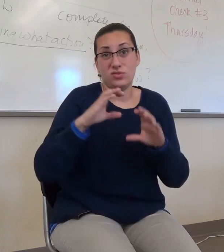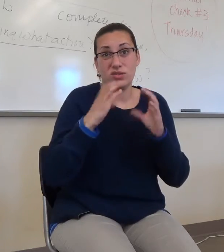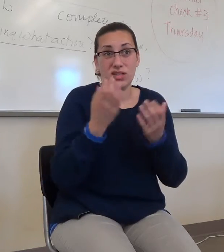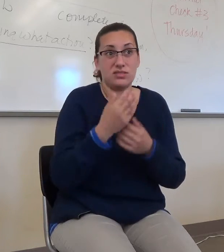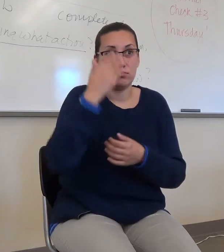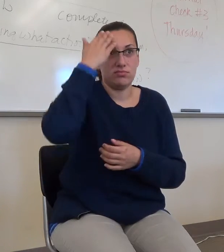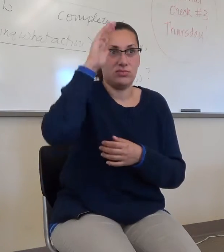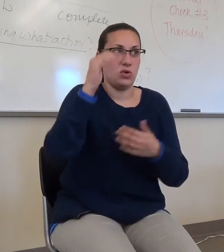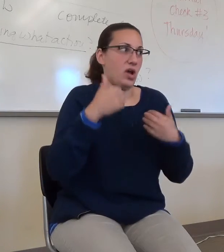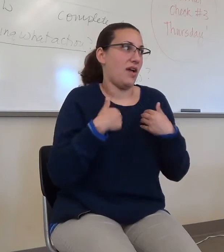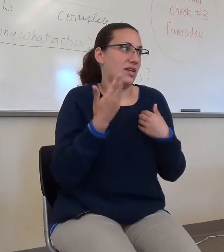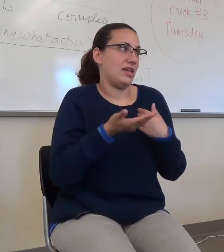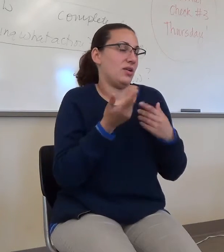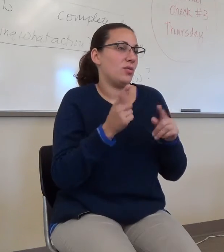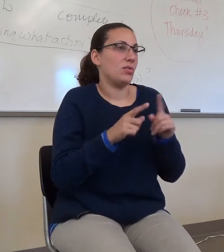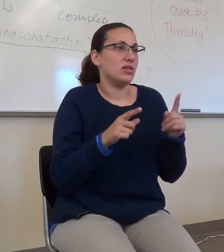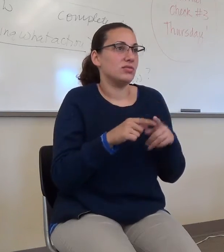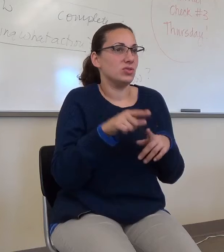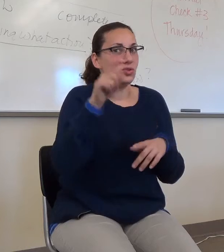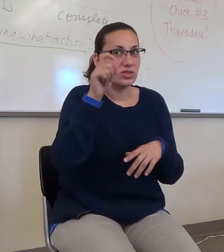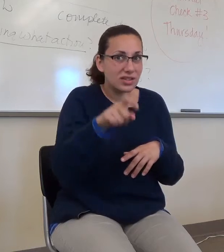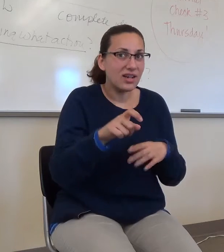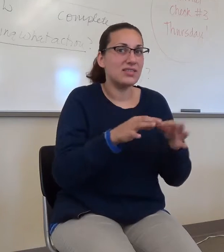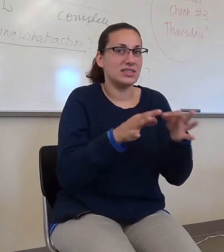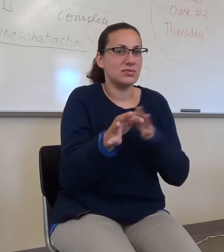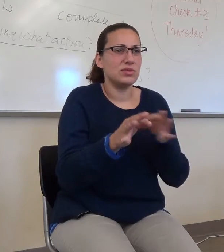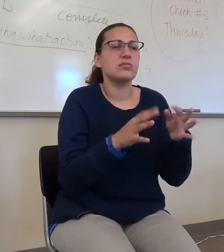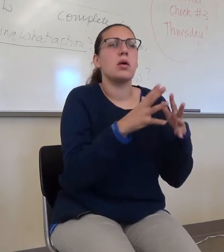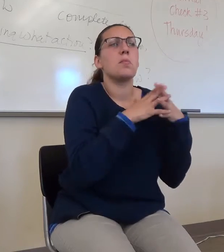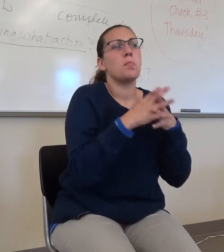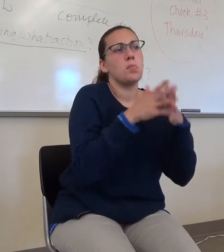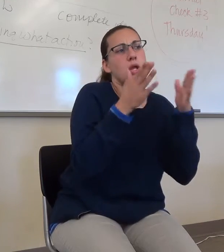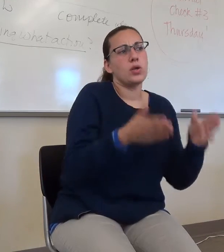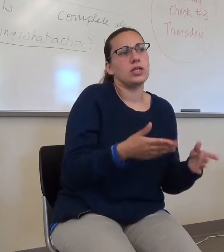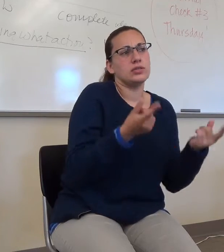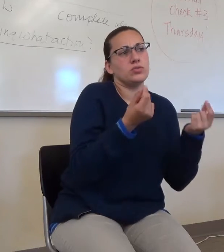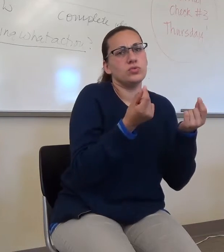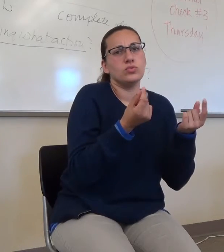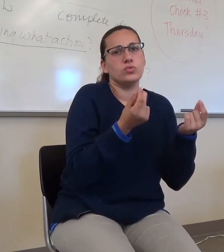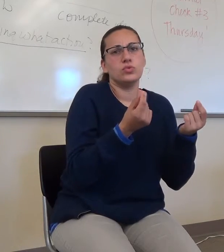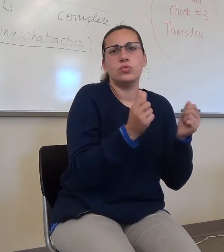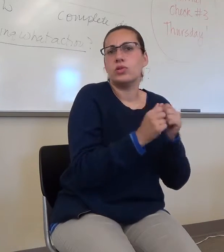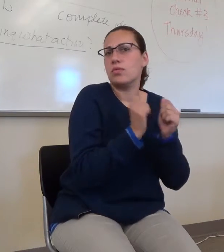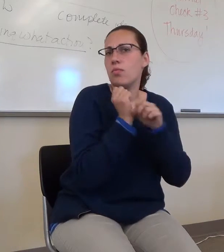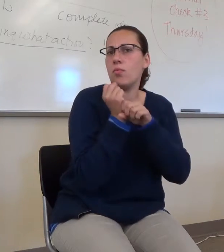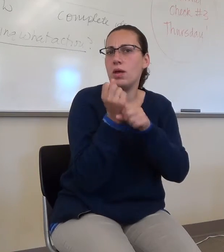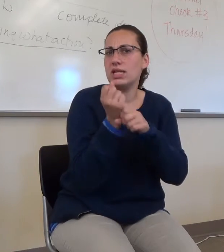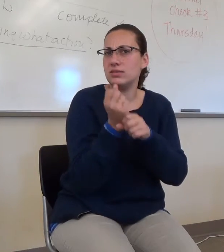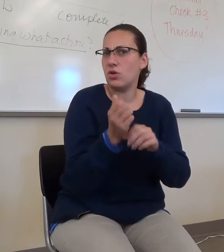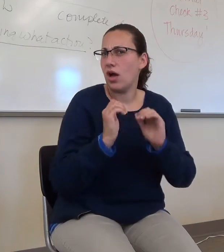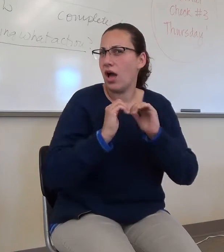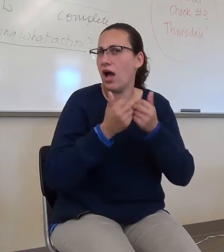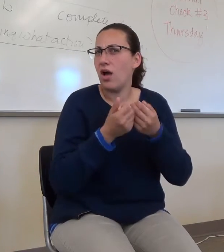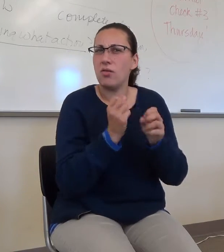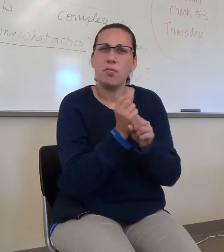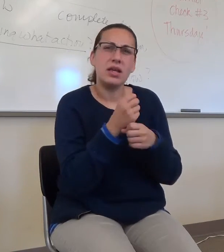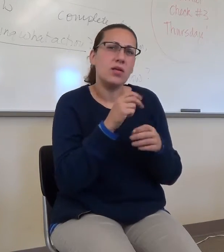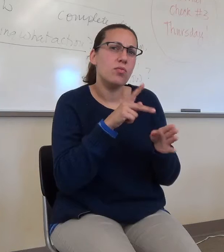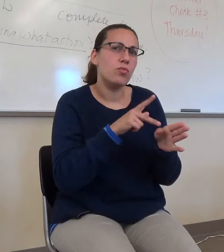but you're going to have to say, what did Americans do to baseball? How did they professionalize it? Okay.